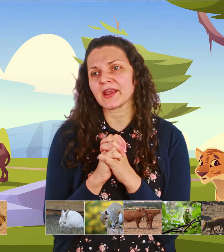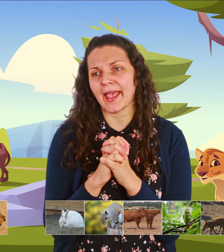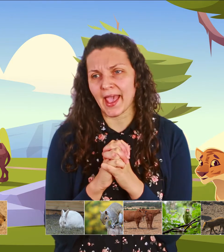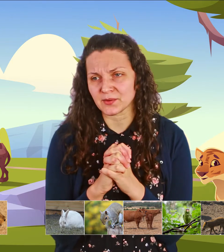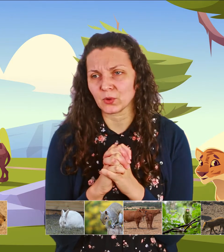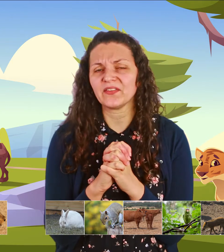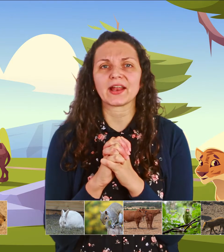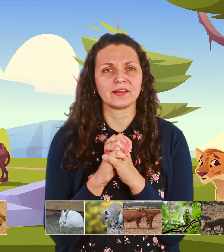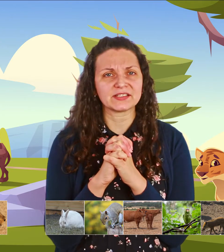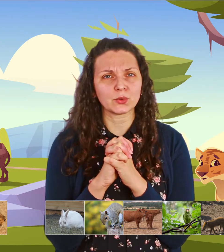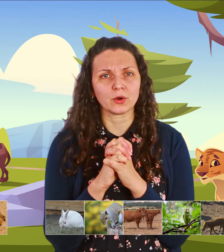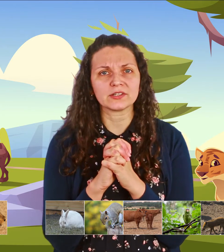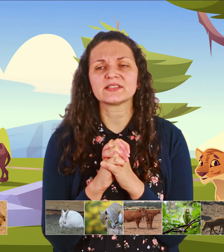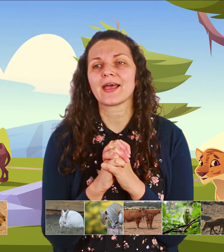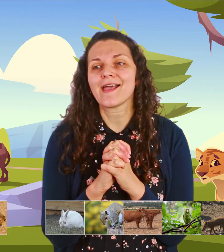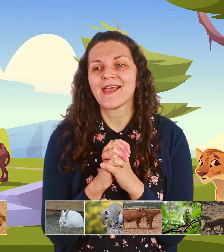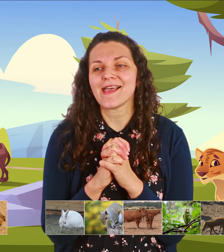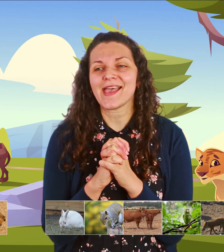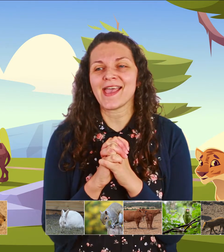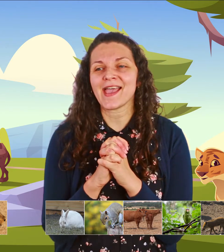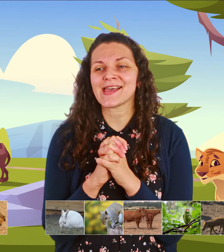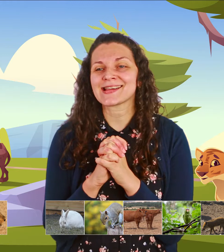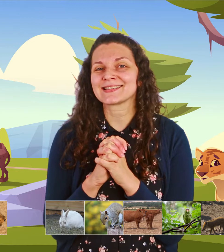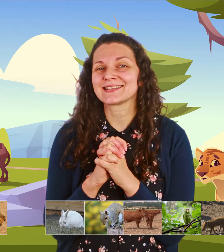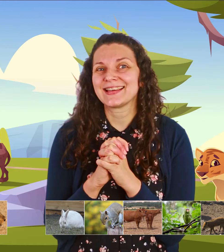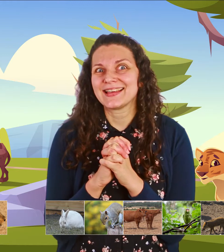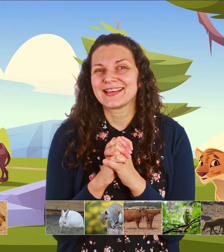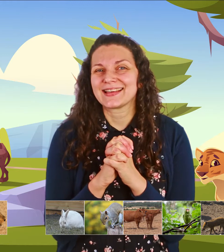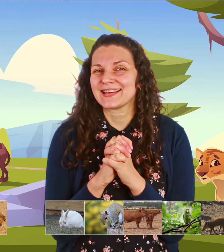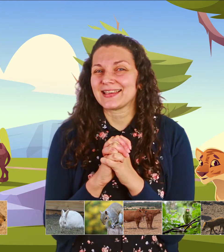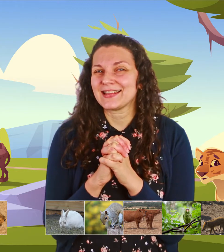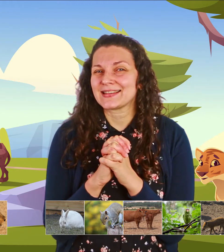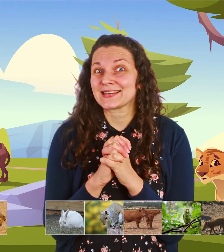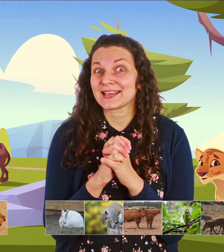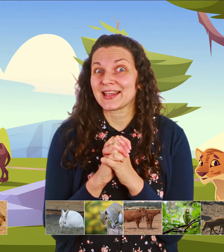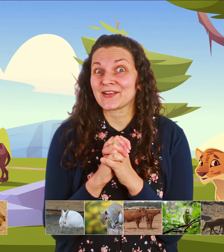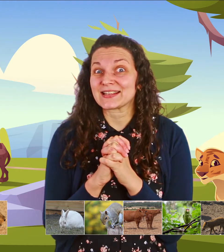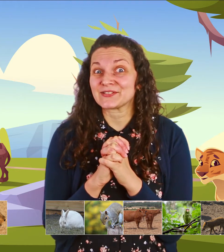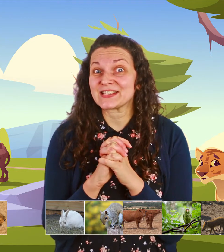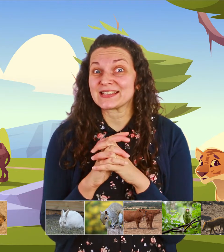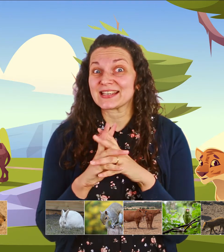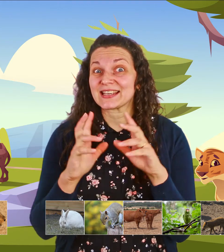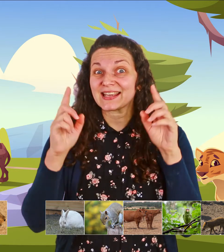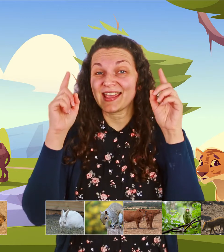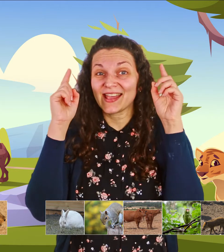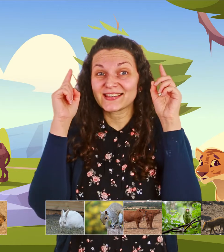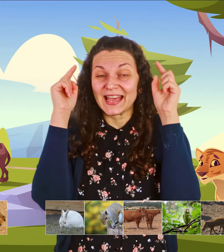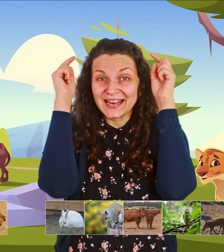animal that lives in the woods and its characteristic is that it